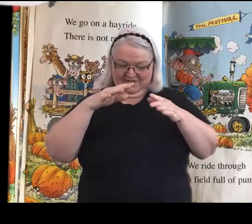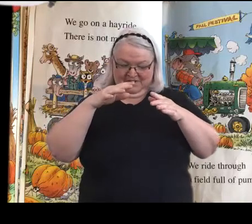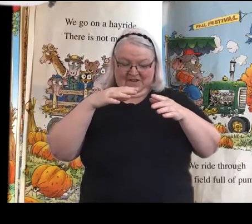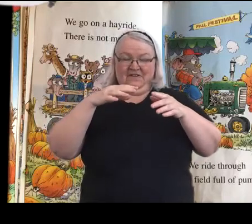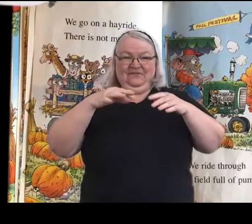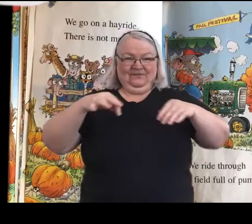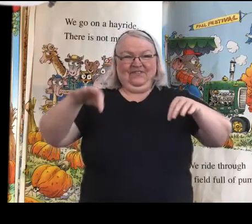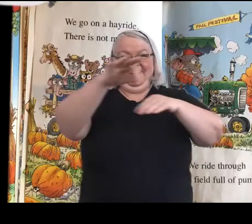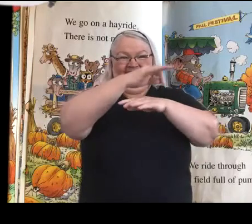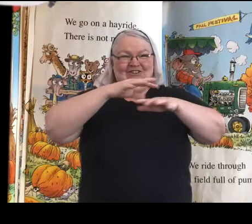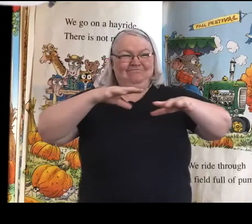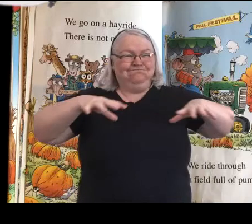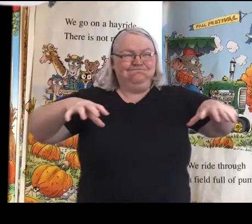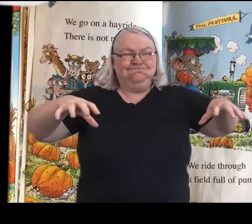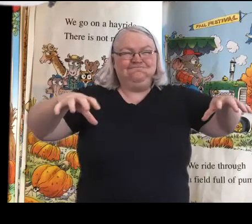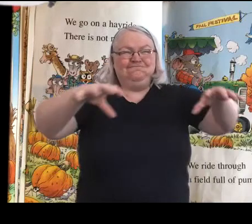full of pumpkins.